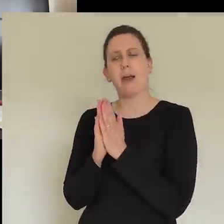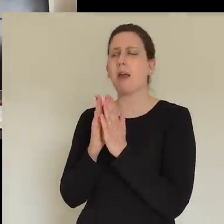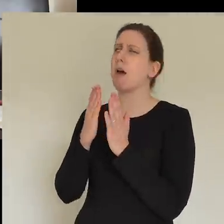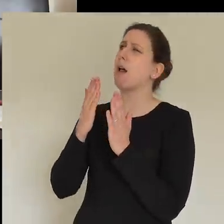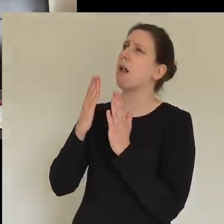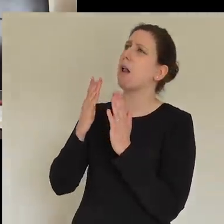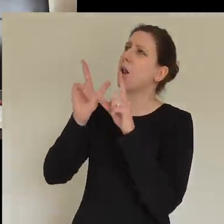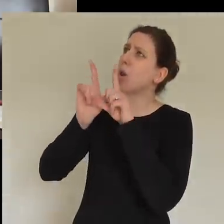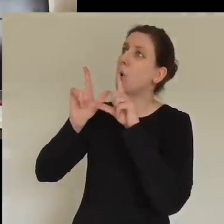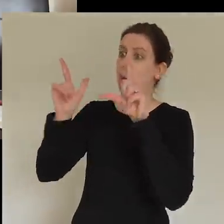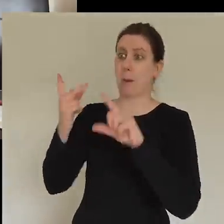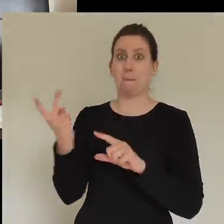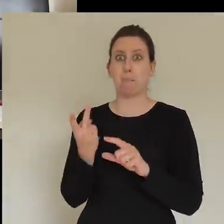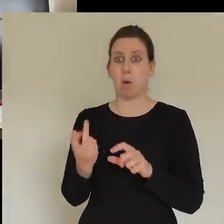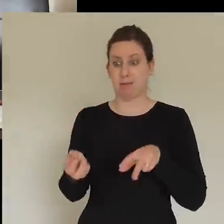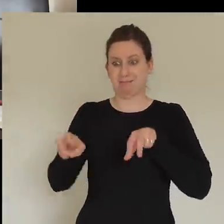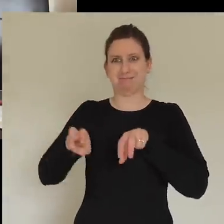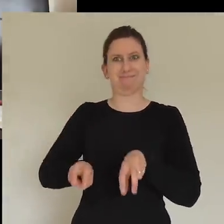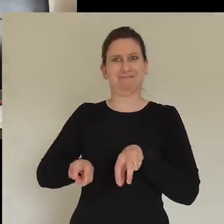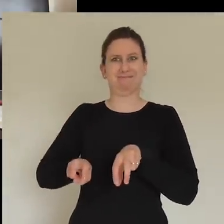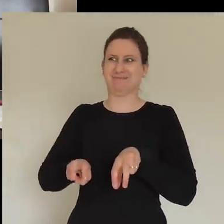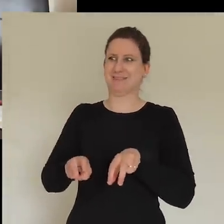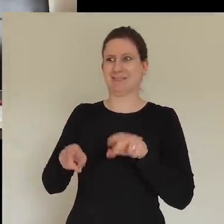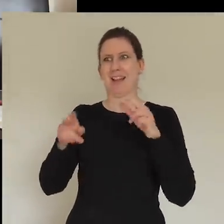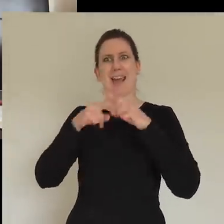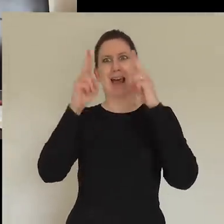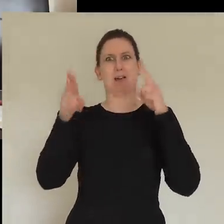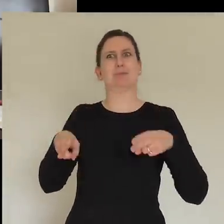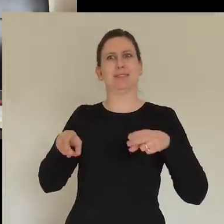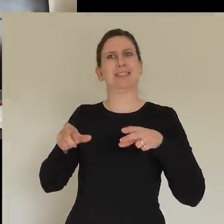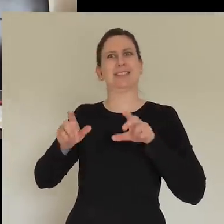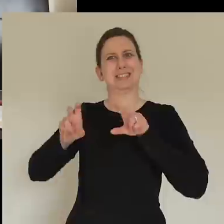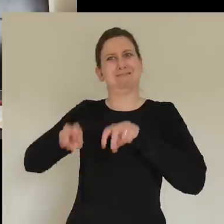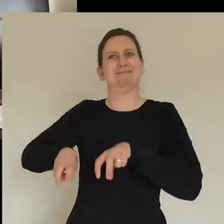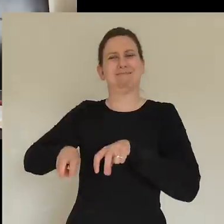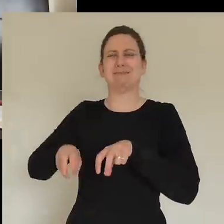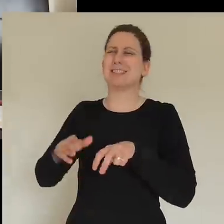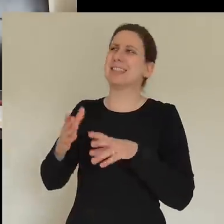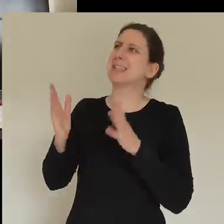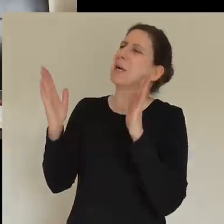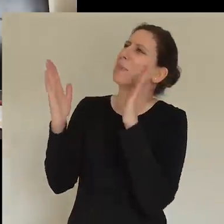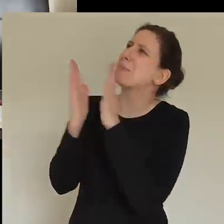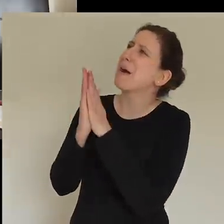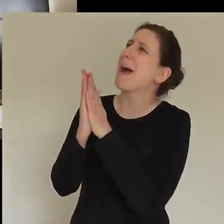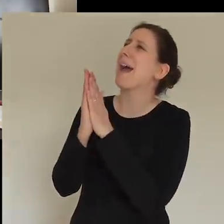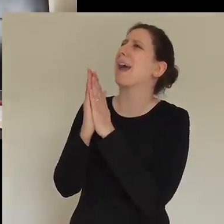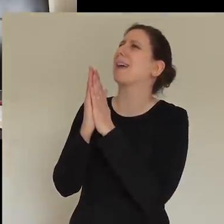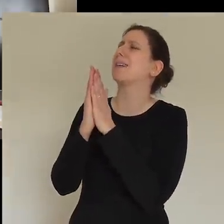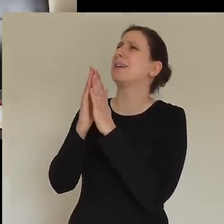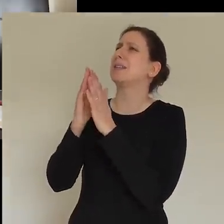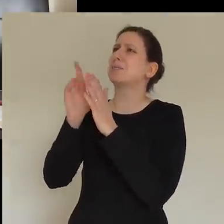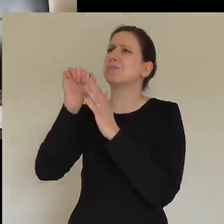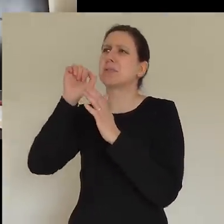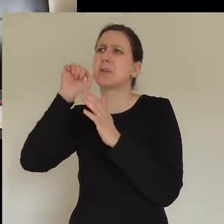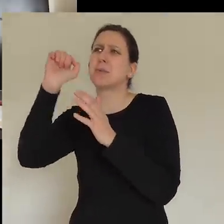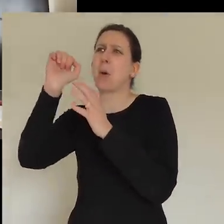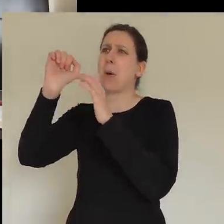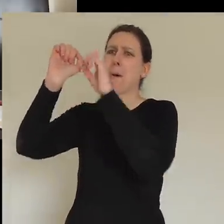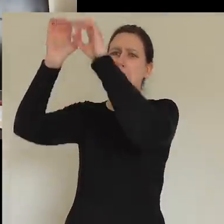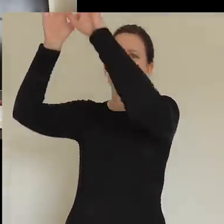Lord, we're sat here in our garden room back home. But Father, we pray for an increase of your presence in every home, in